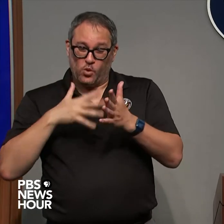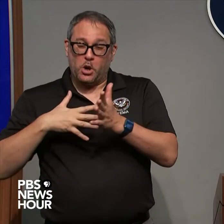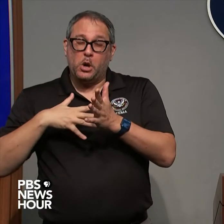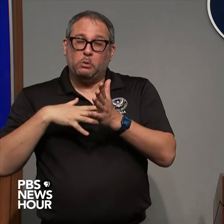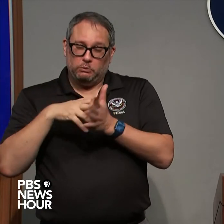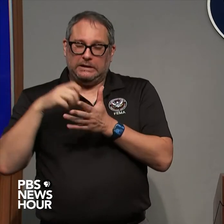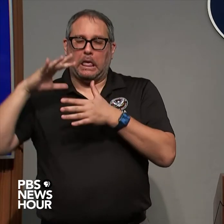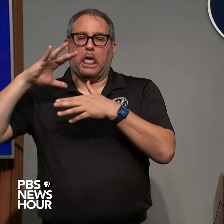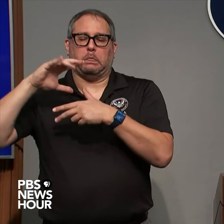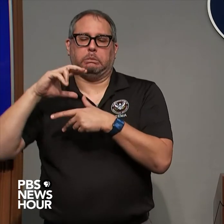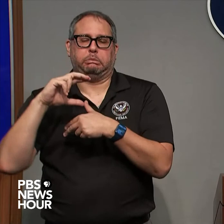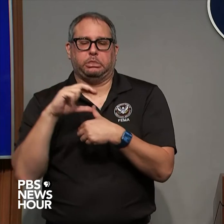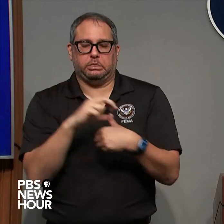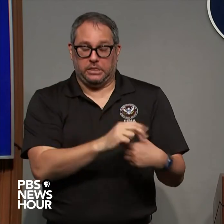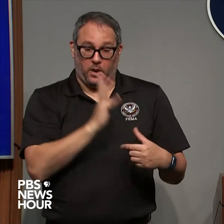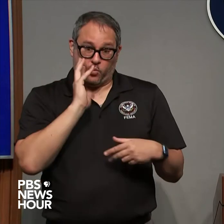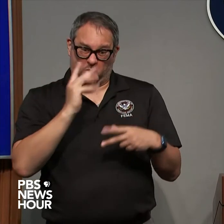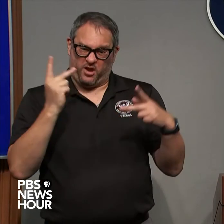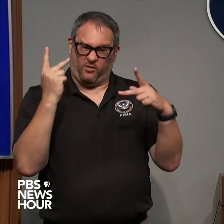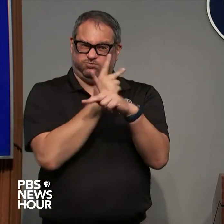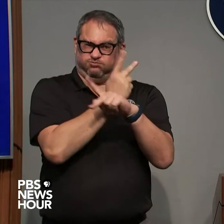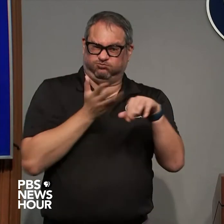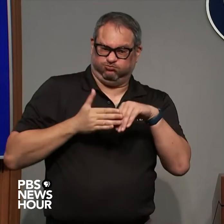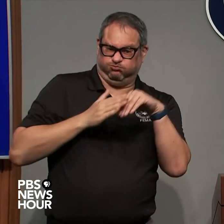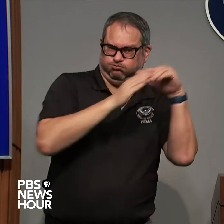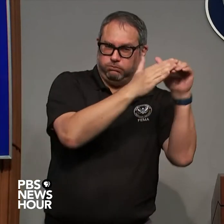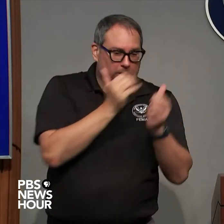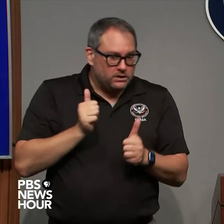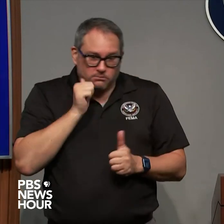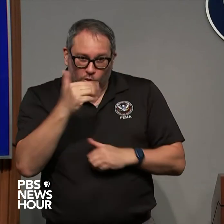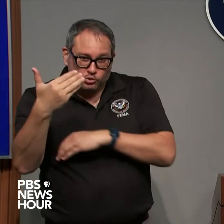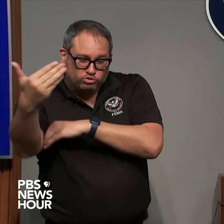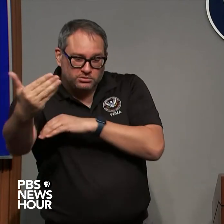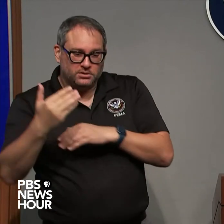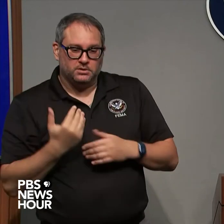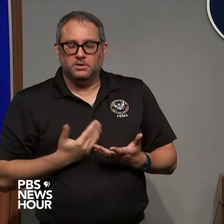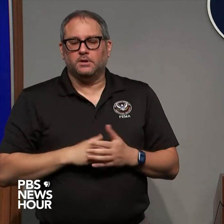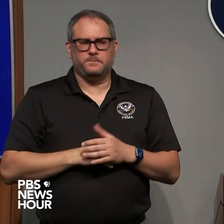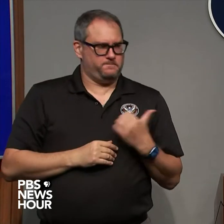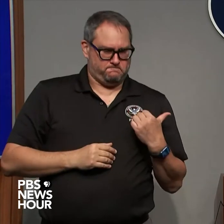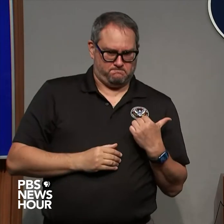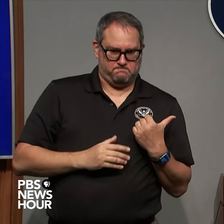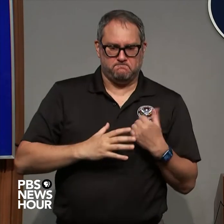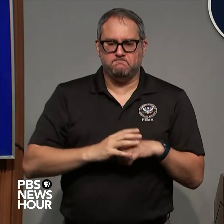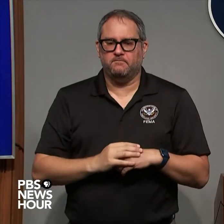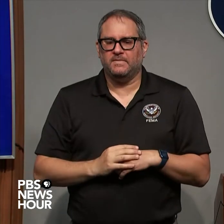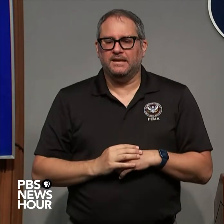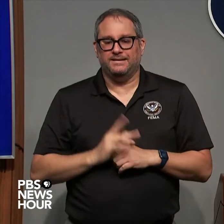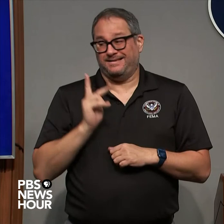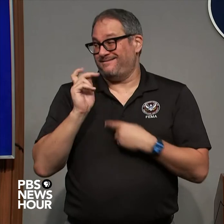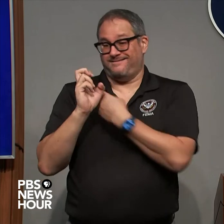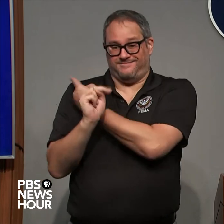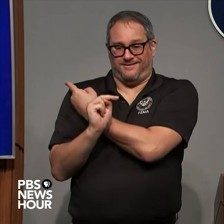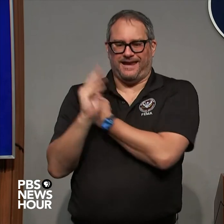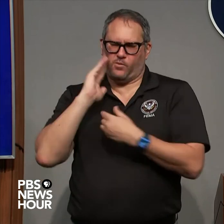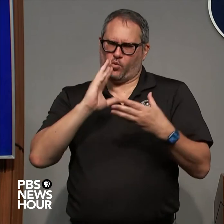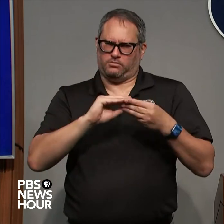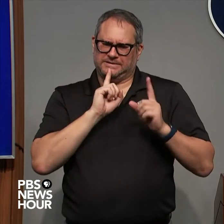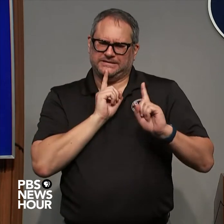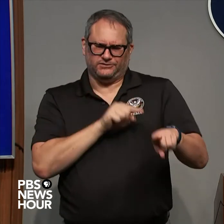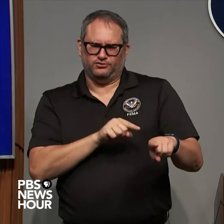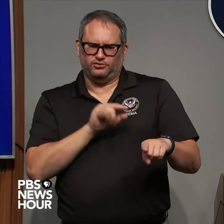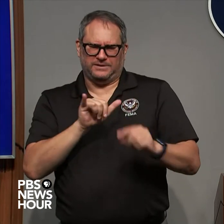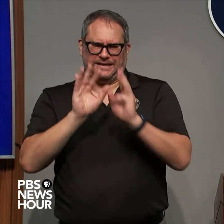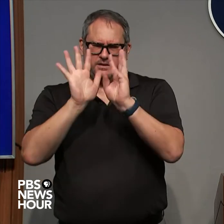yeah I'll let I can talk about that but let me first say I did speak with the governors of Georgia and South Carolina a few days